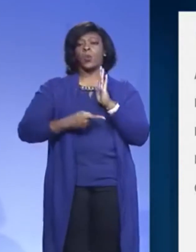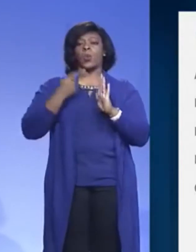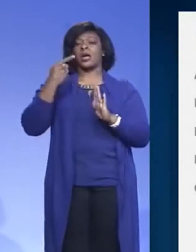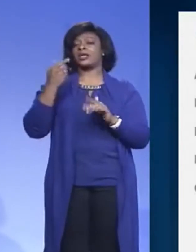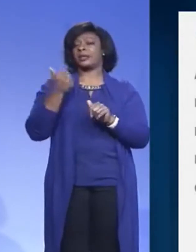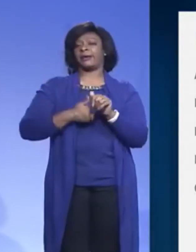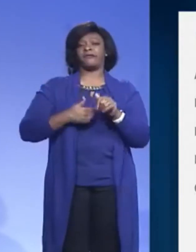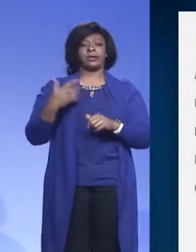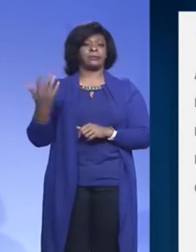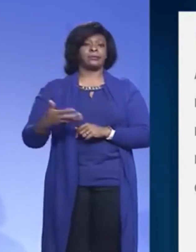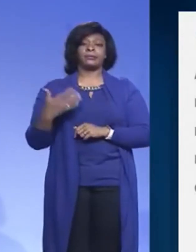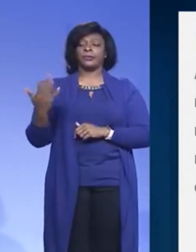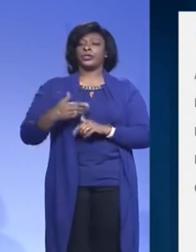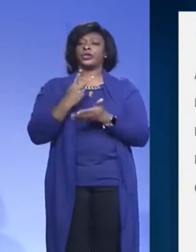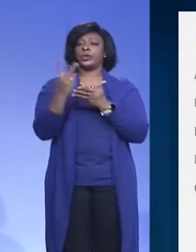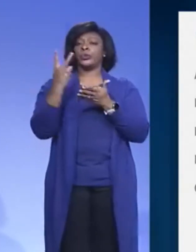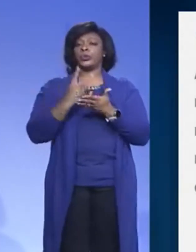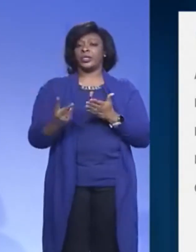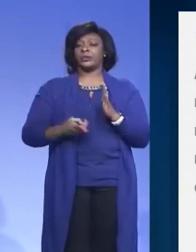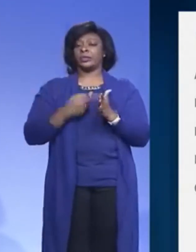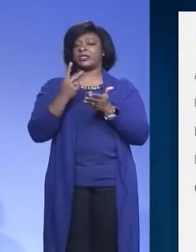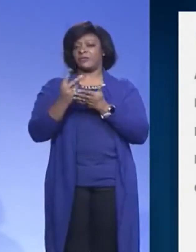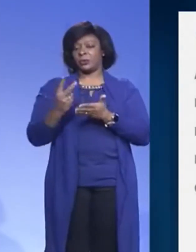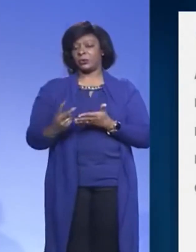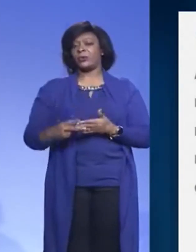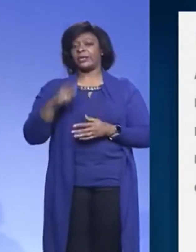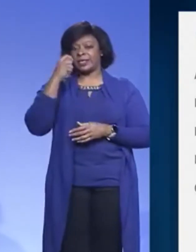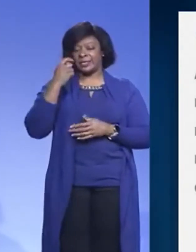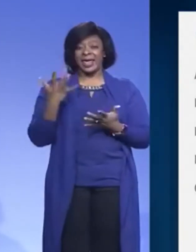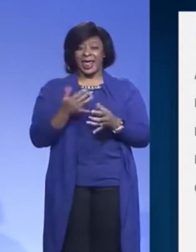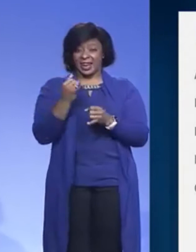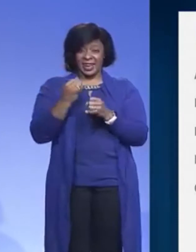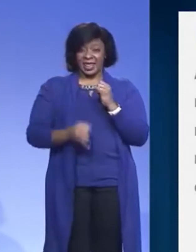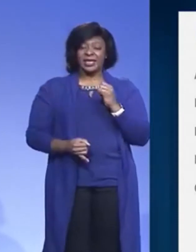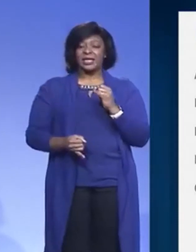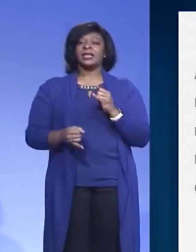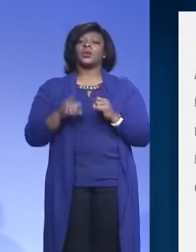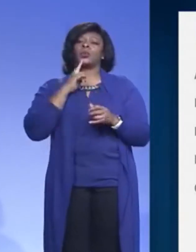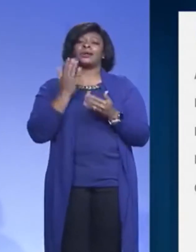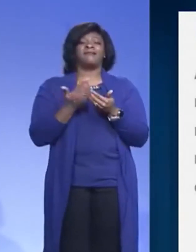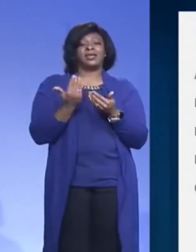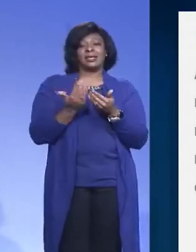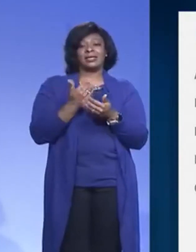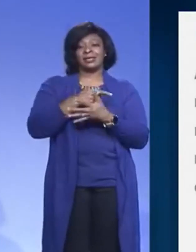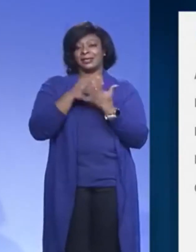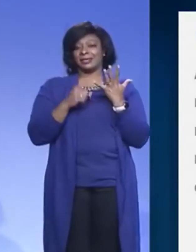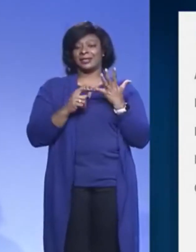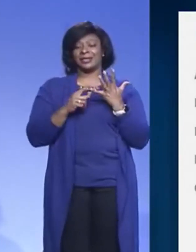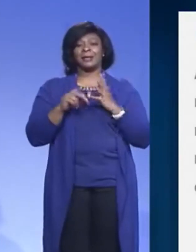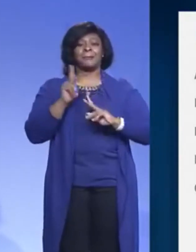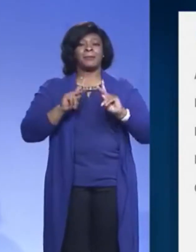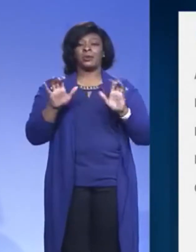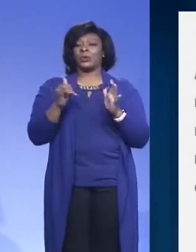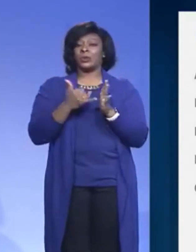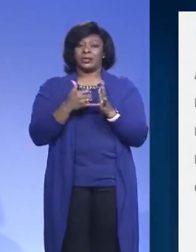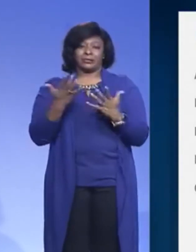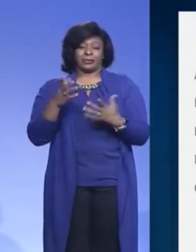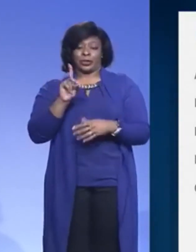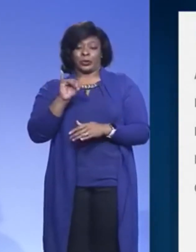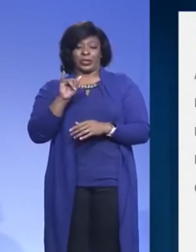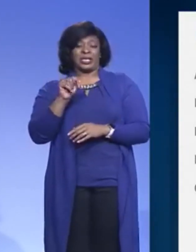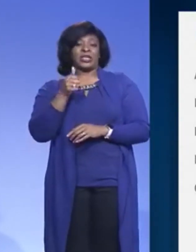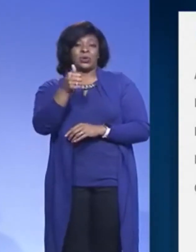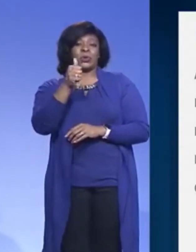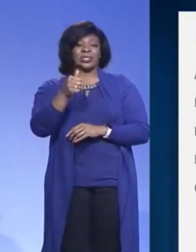two weeks interval. And lastly, that it's convenient. People can do it with a do-it-yourself